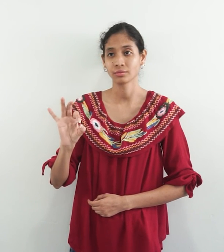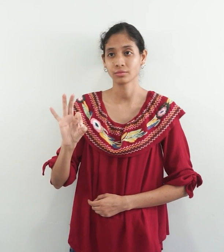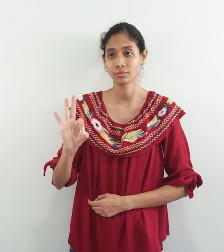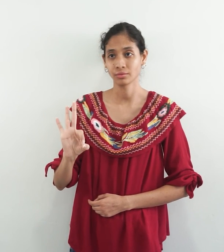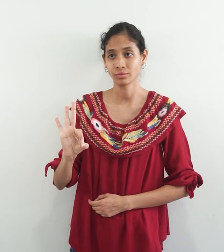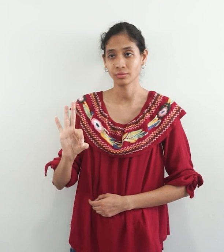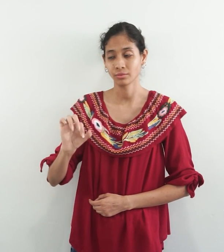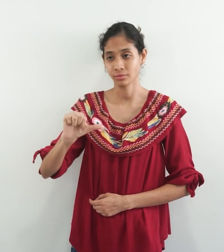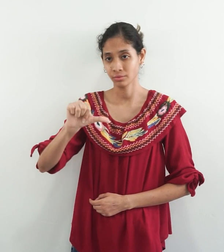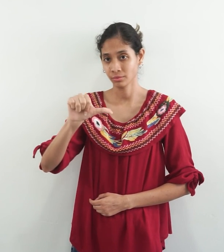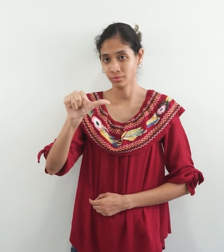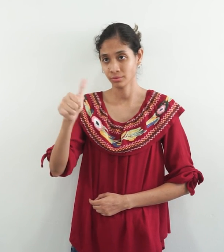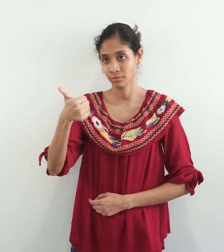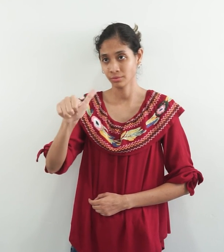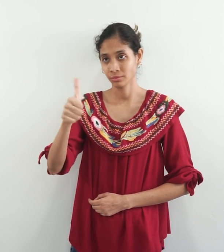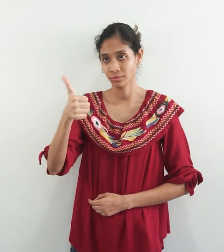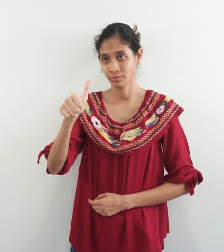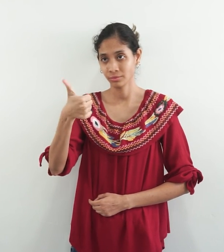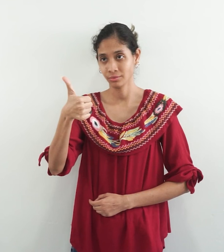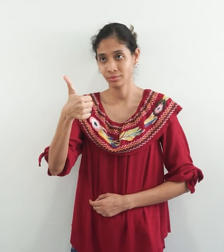9, 10.